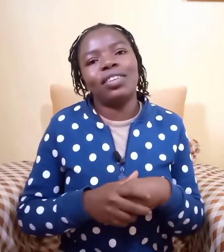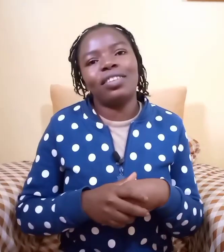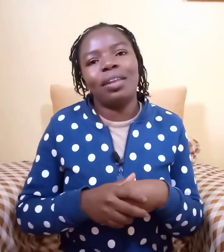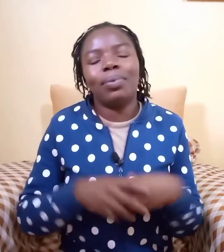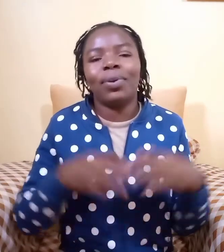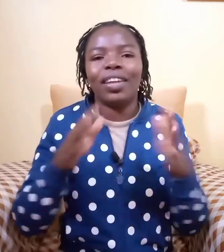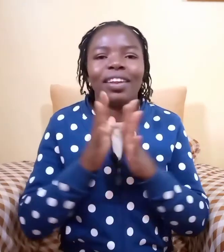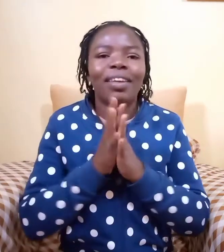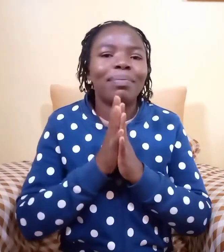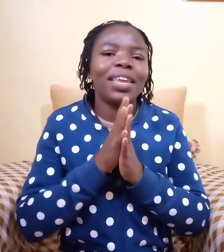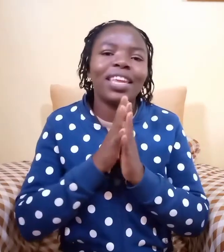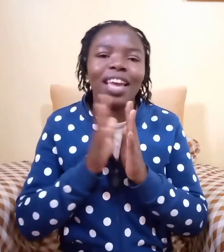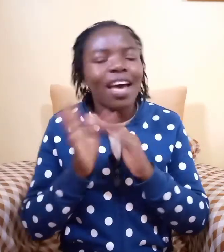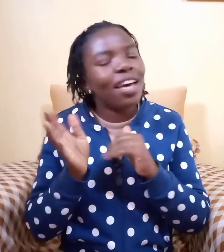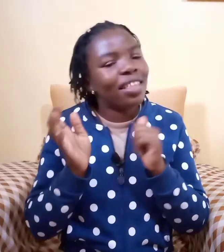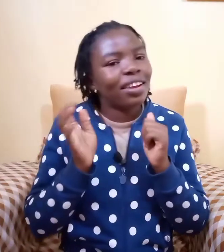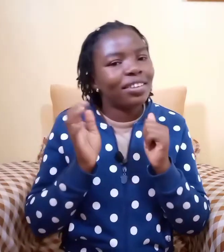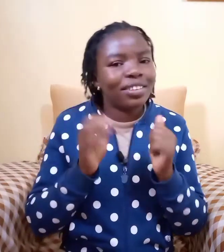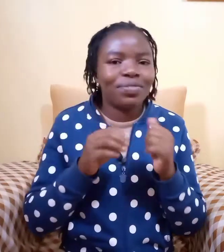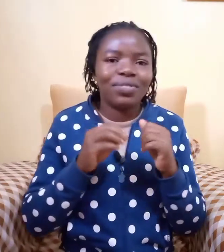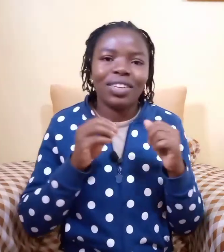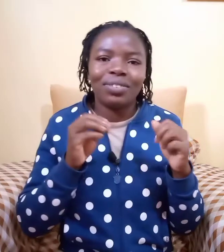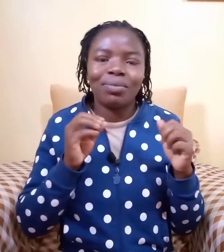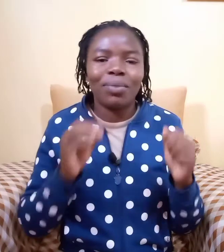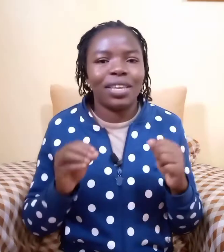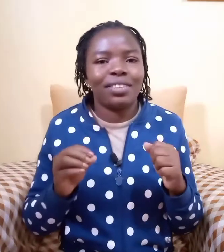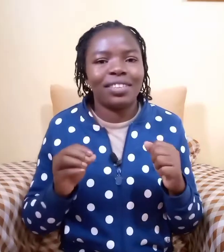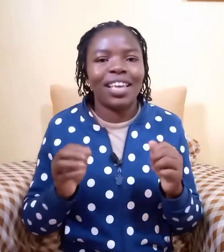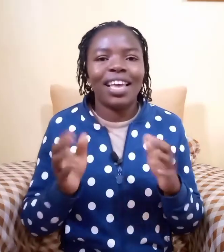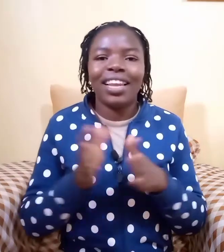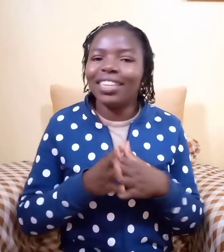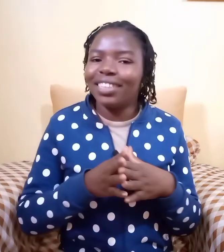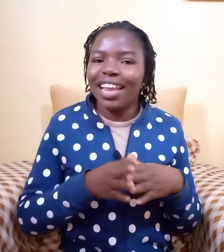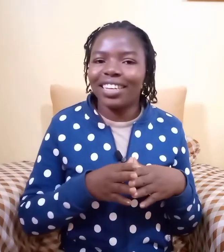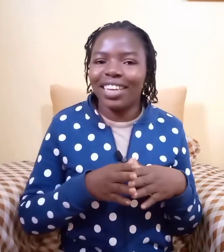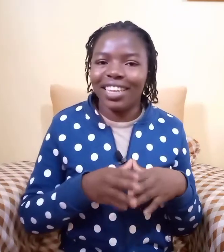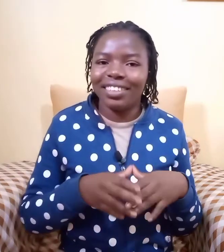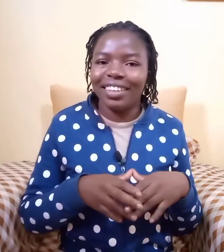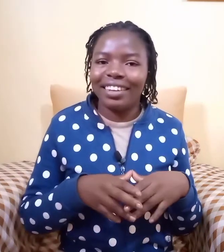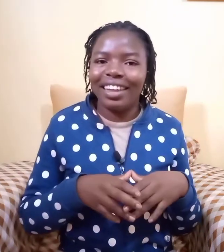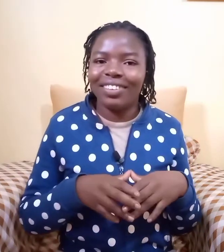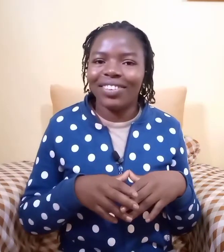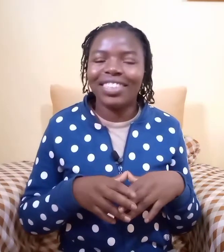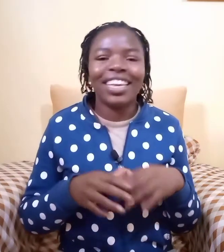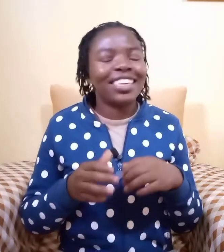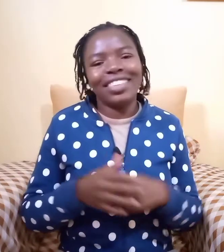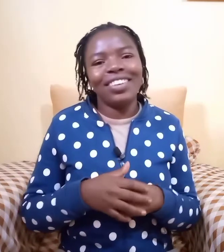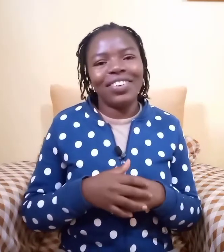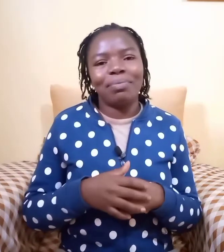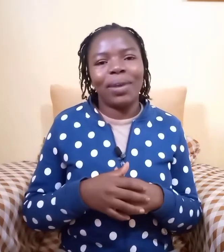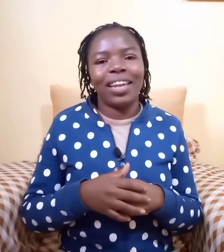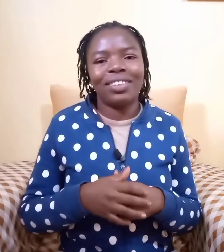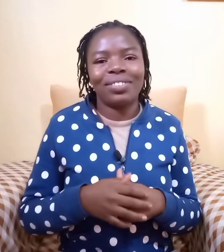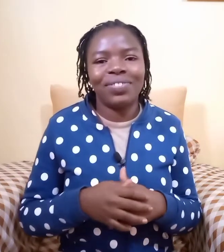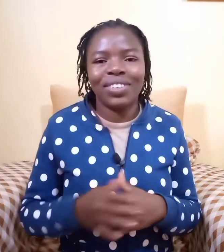just help you in many other different ways let's learn kenyan sign language see you in my next video